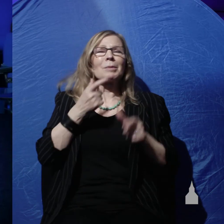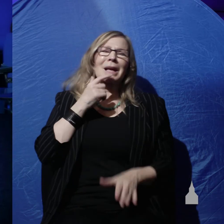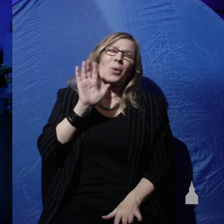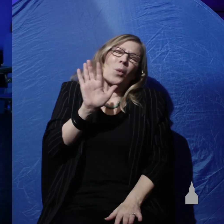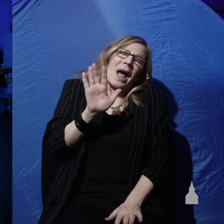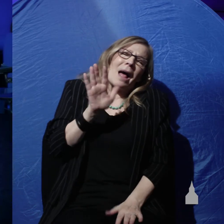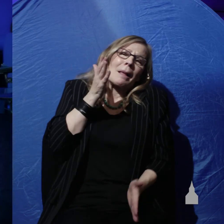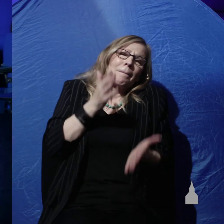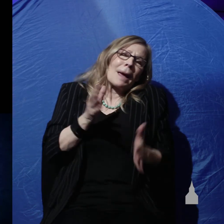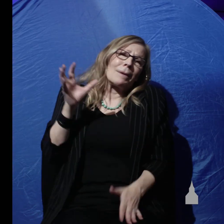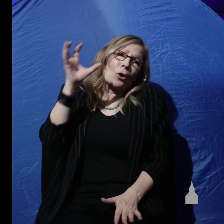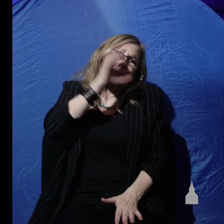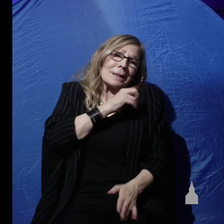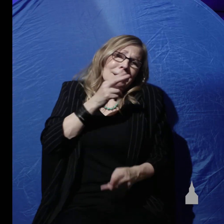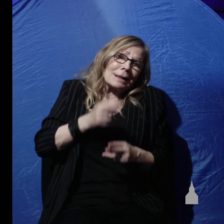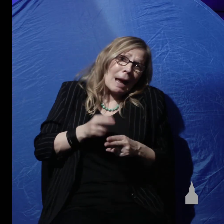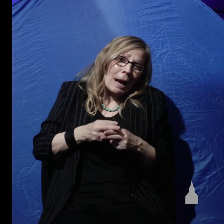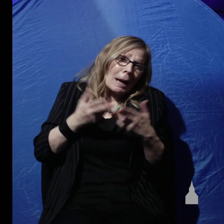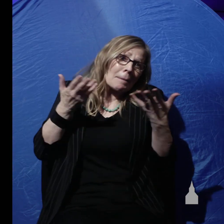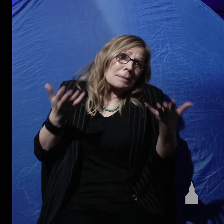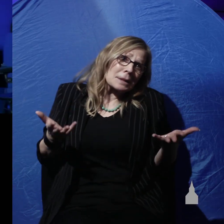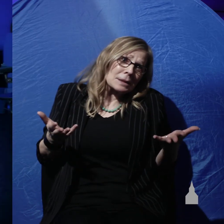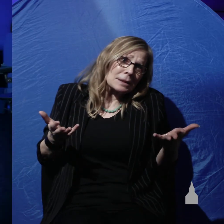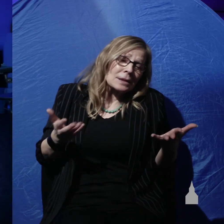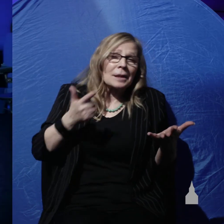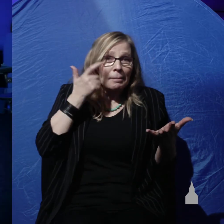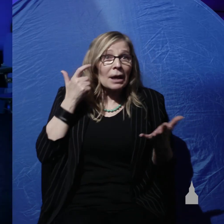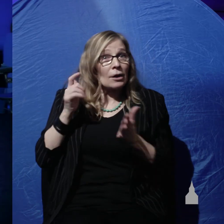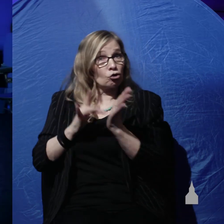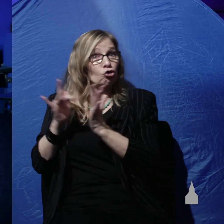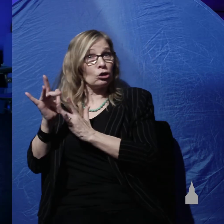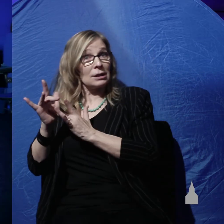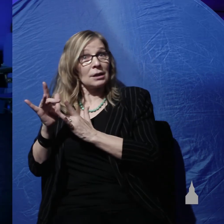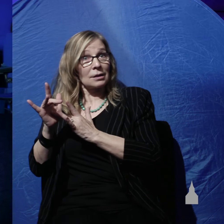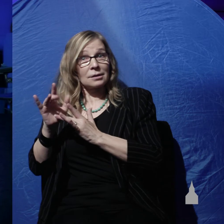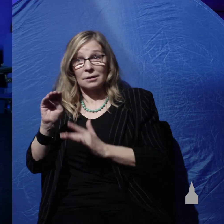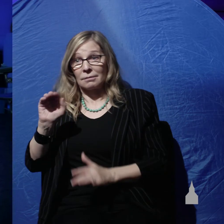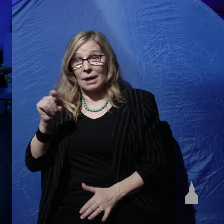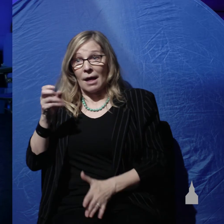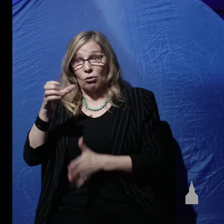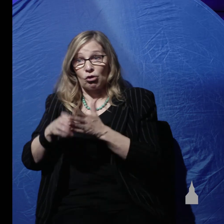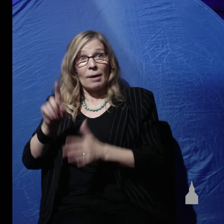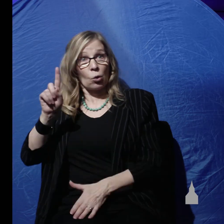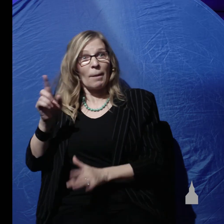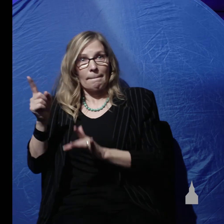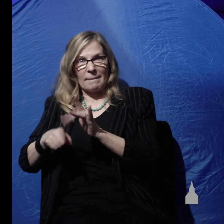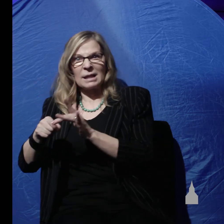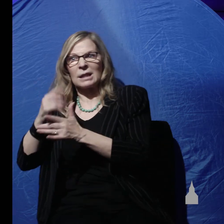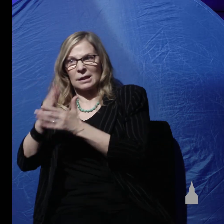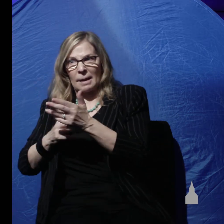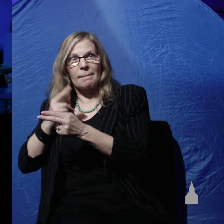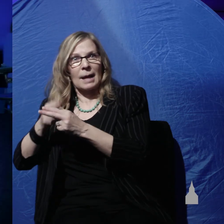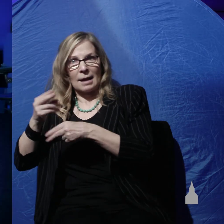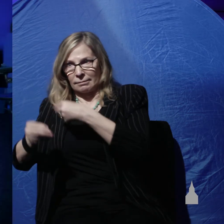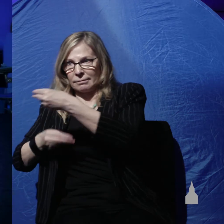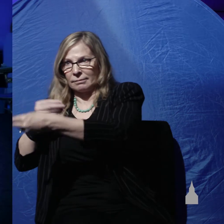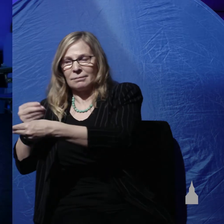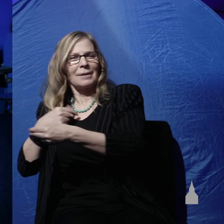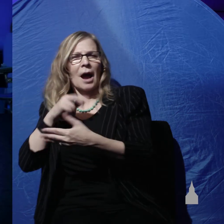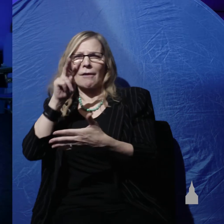might be missing names because there's missing names in the genealogy of Jesus in Matthew 1 well I've read the arguments for those